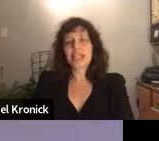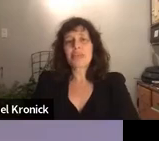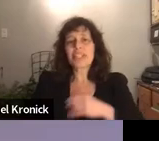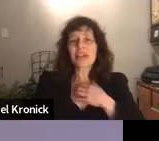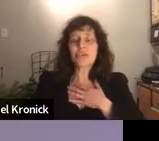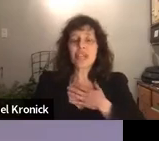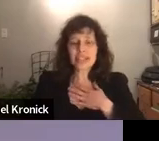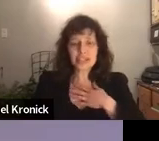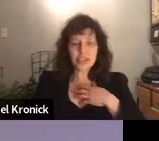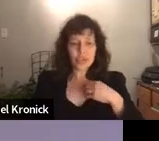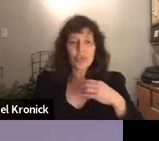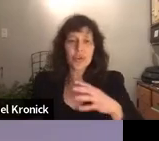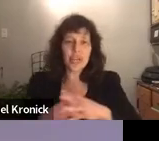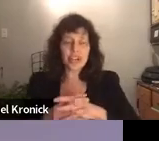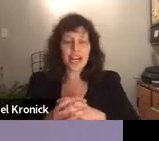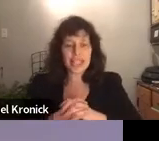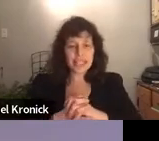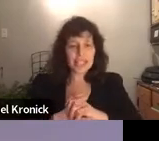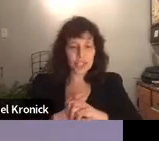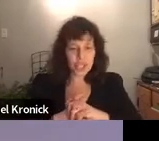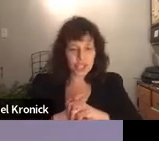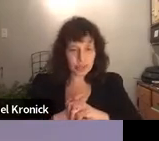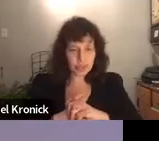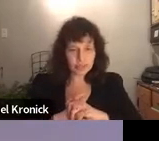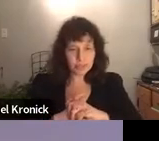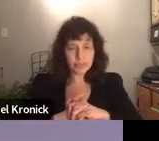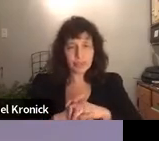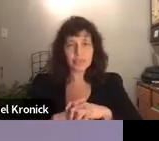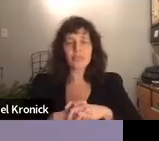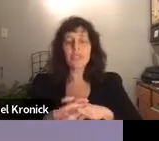Let me tell you next the story of Isaac and Jacob.